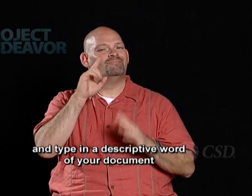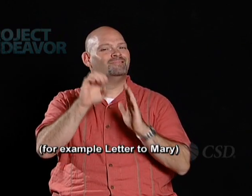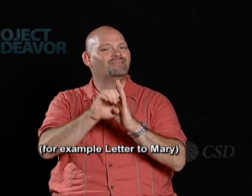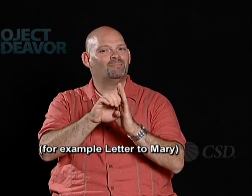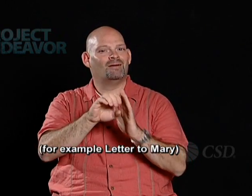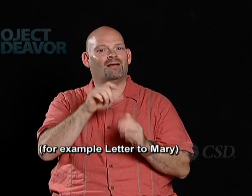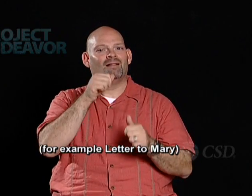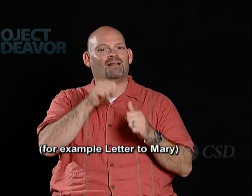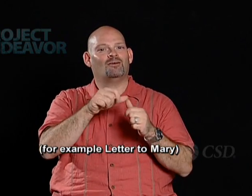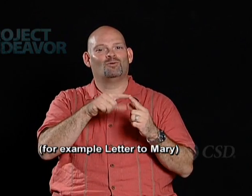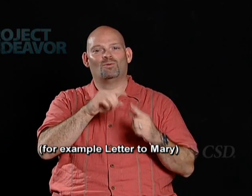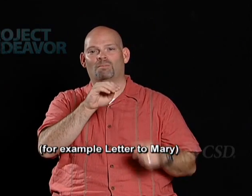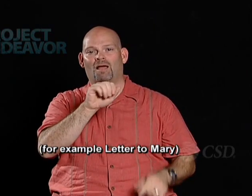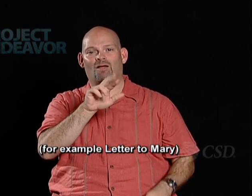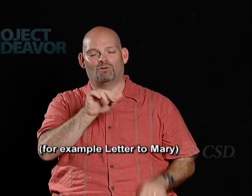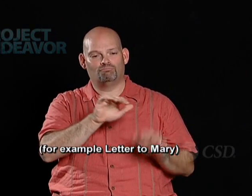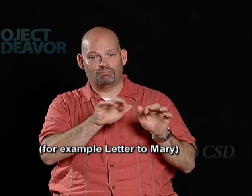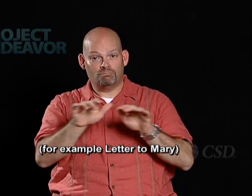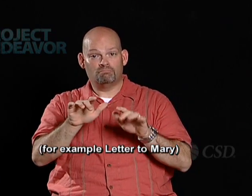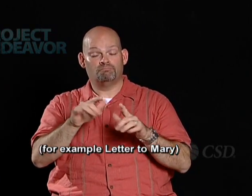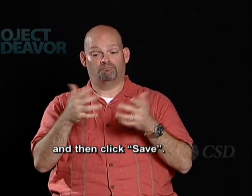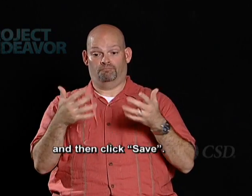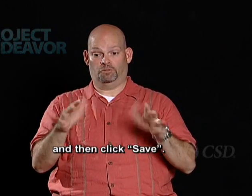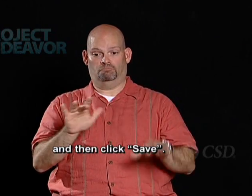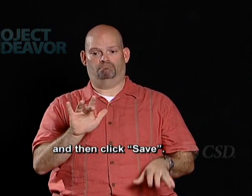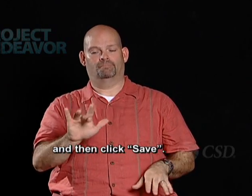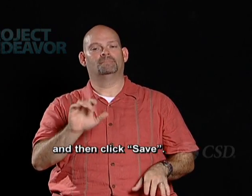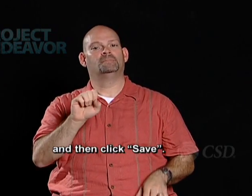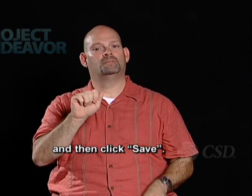i.e. Letter to Mary, then click Save.